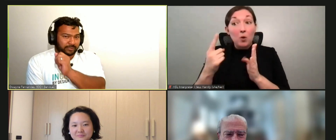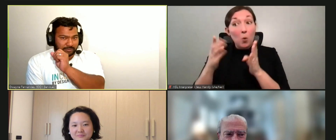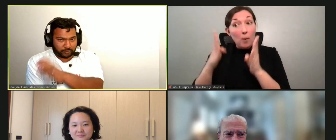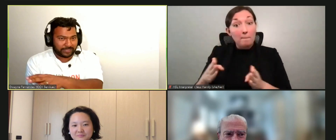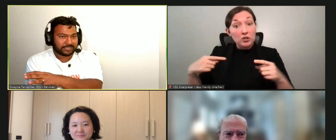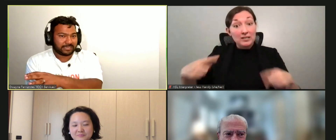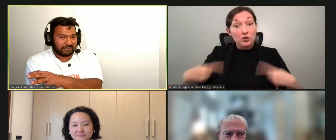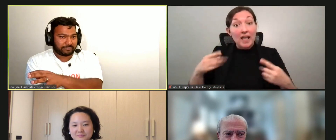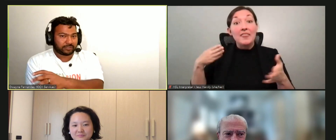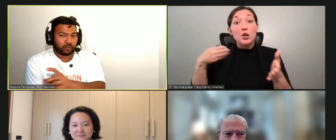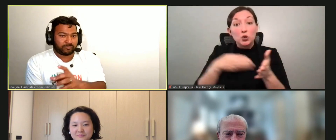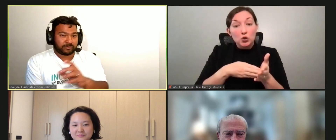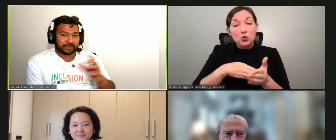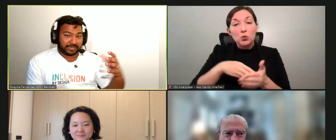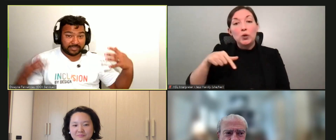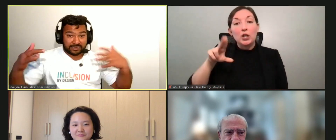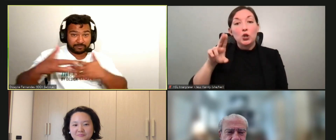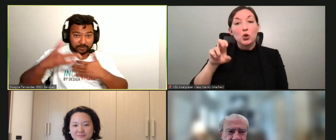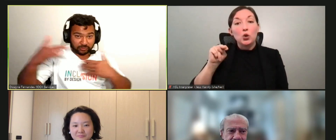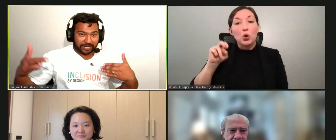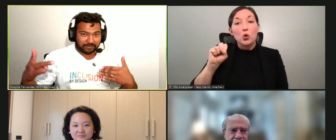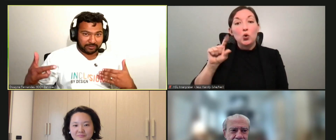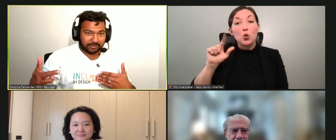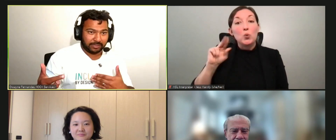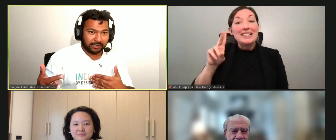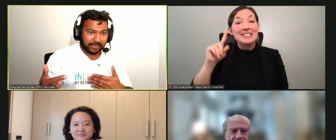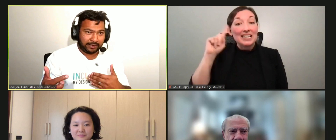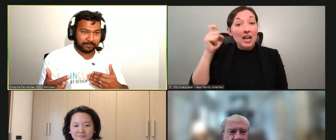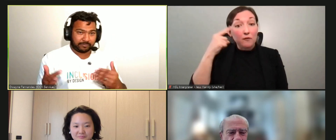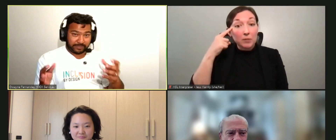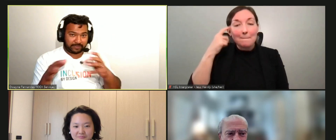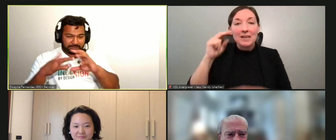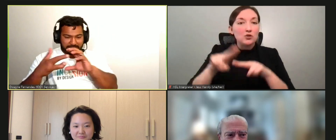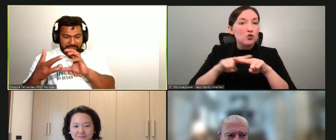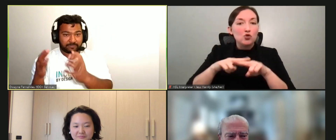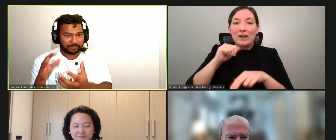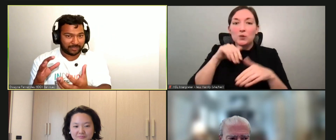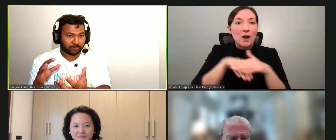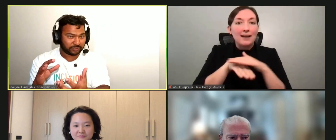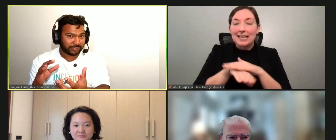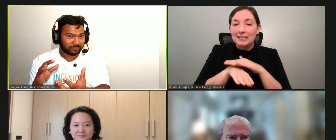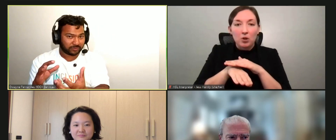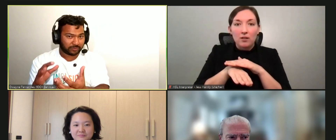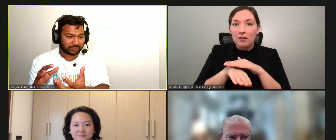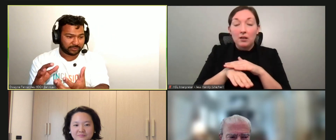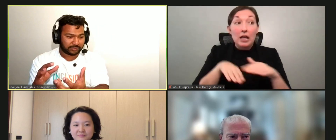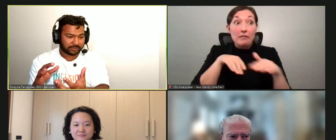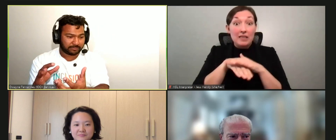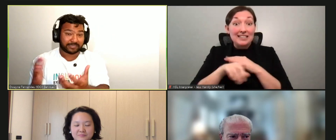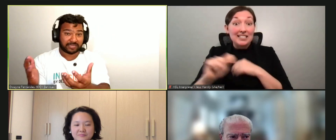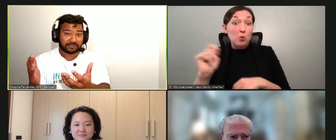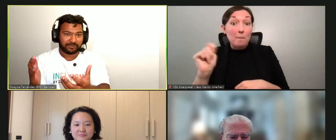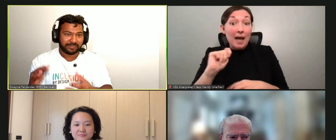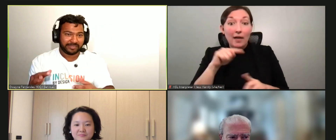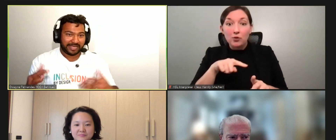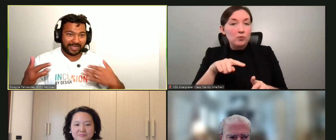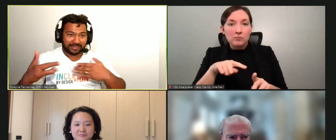suing the Queensland government over inaccessible trains, um, being the accessible bathroom when the train was not, uh,